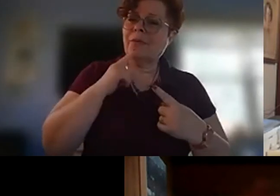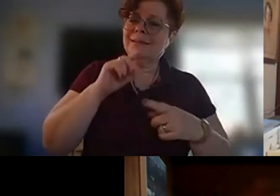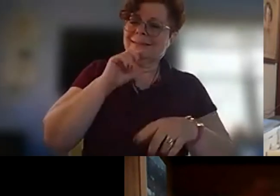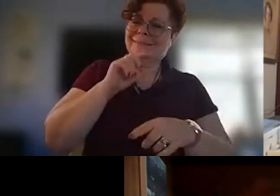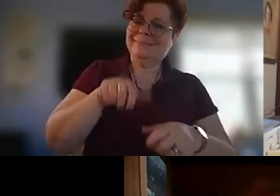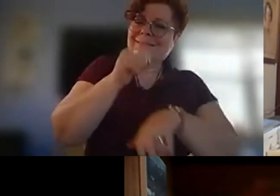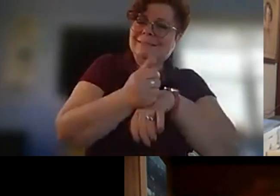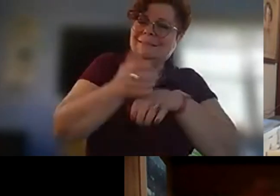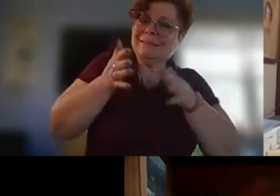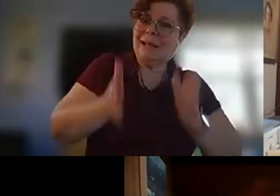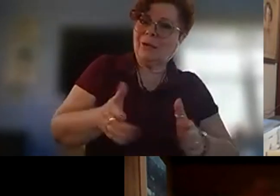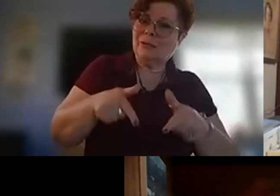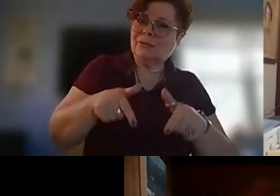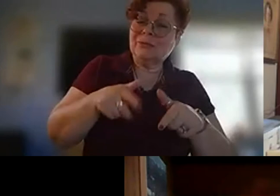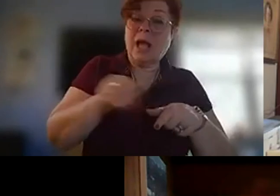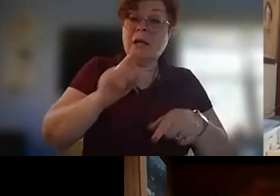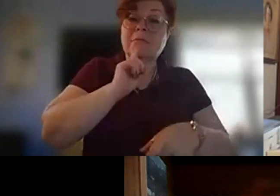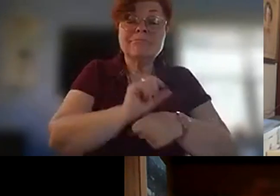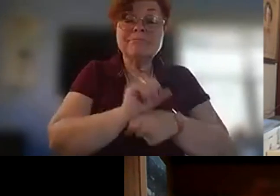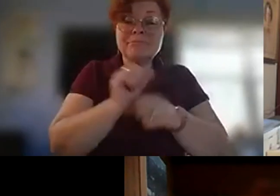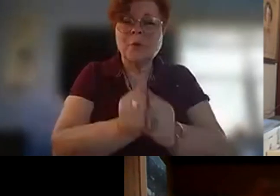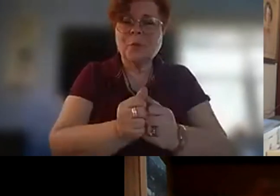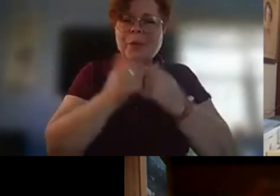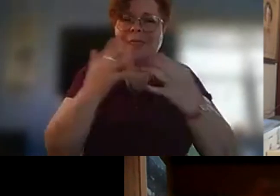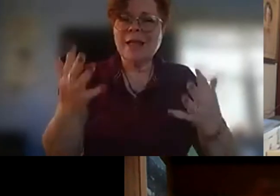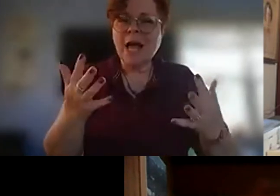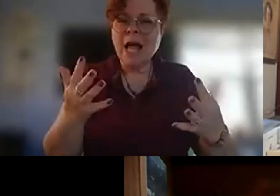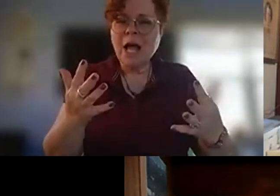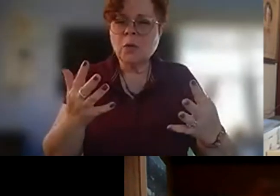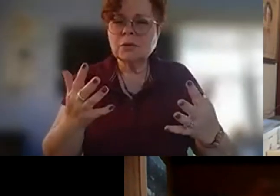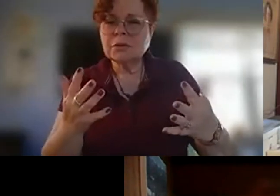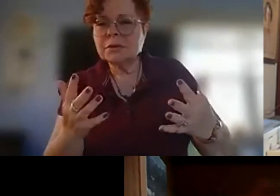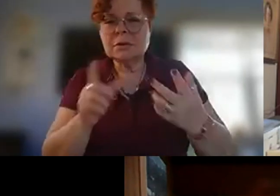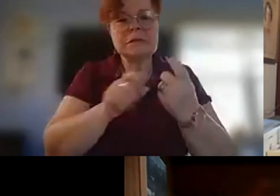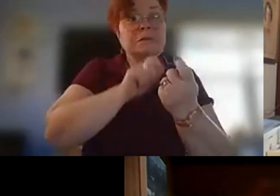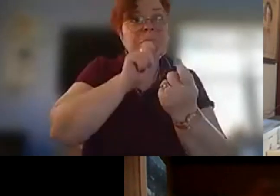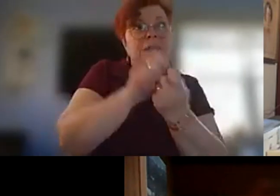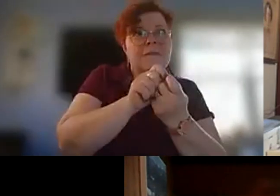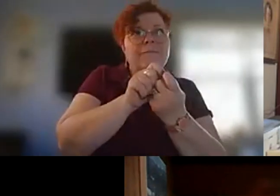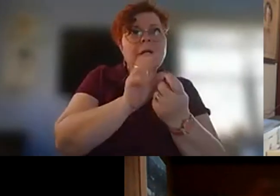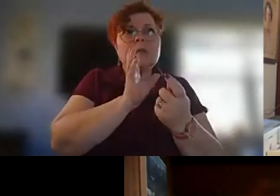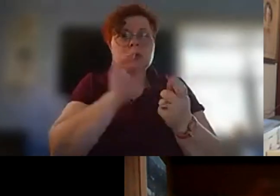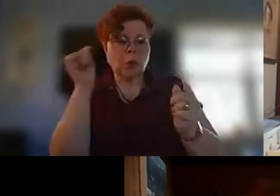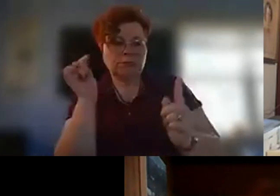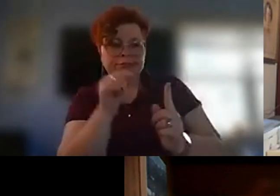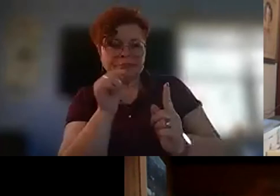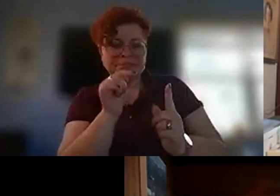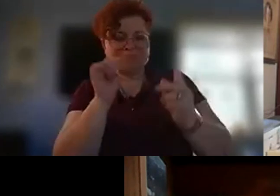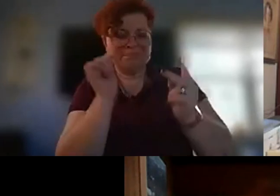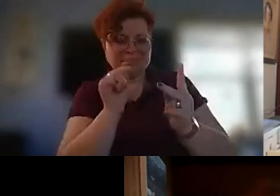and really without any specific reference to the um indigenous people